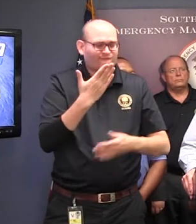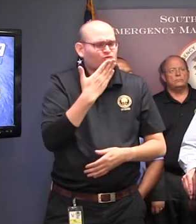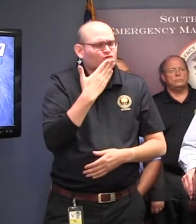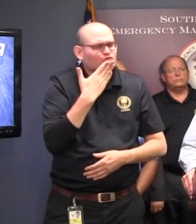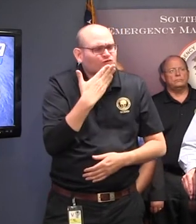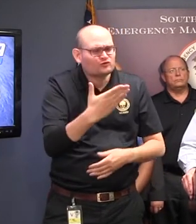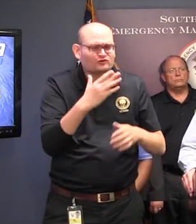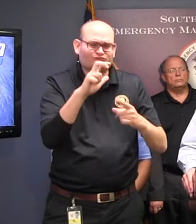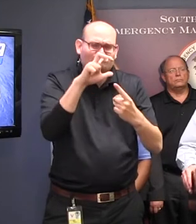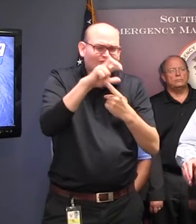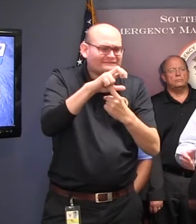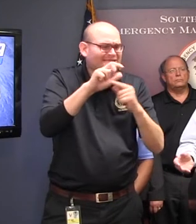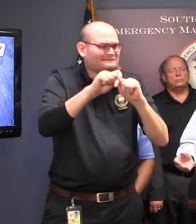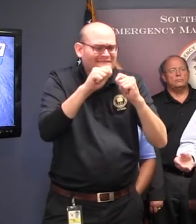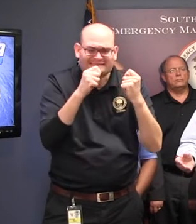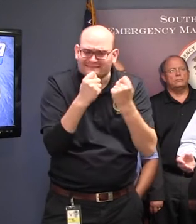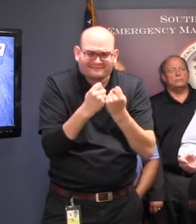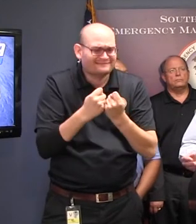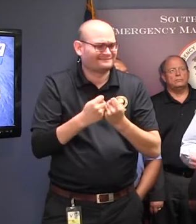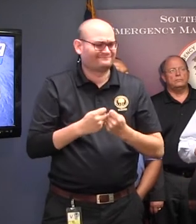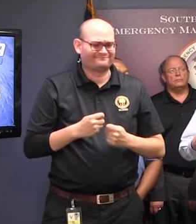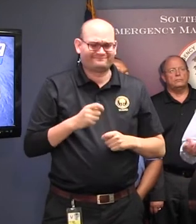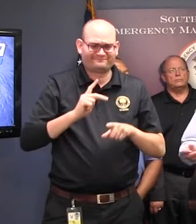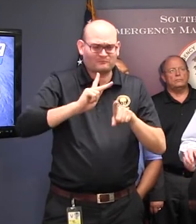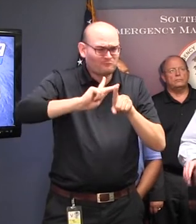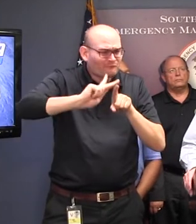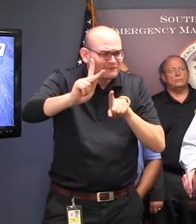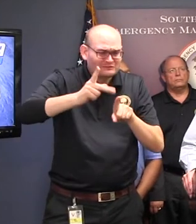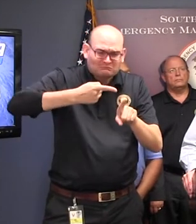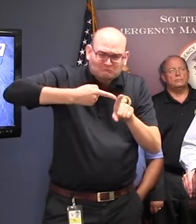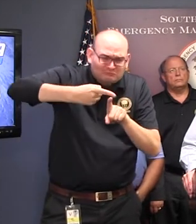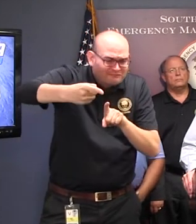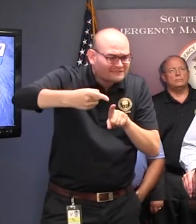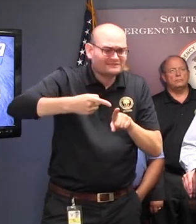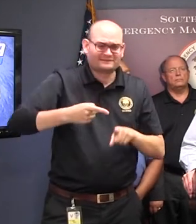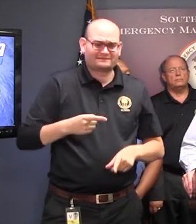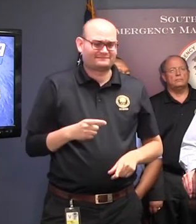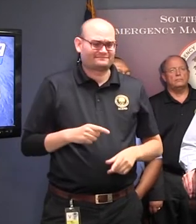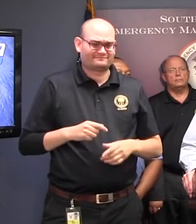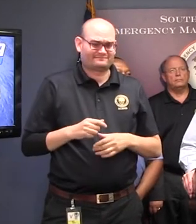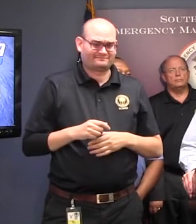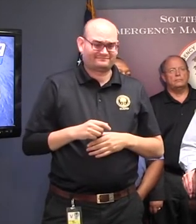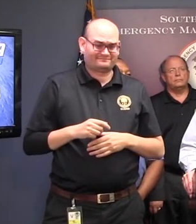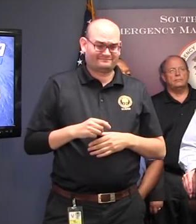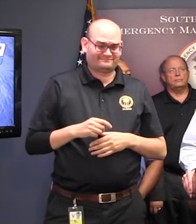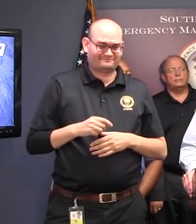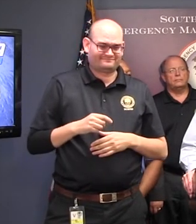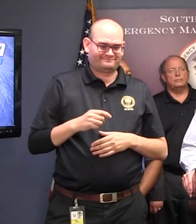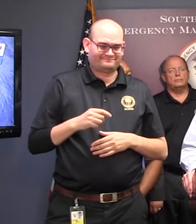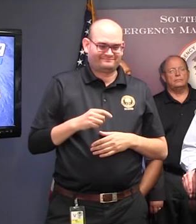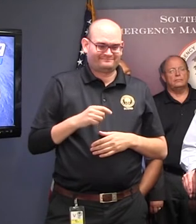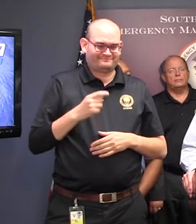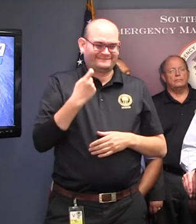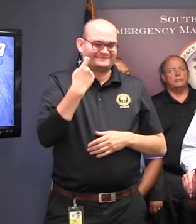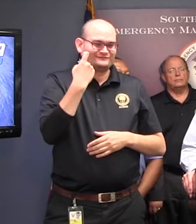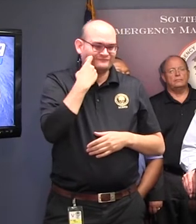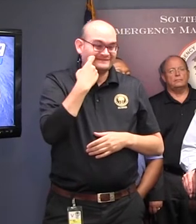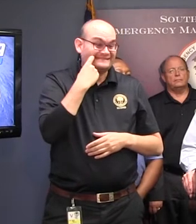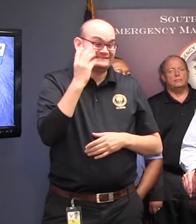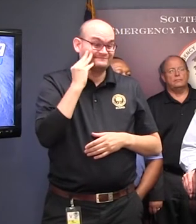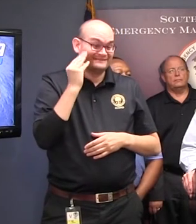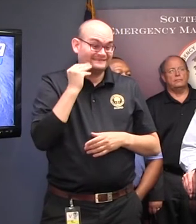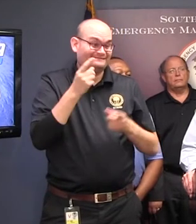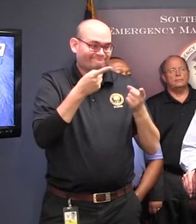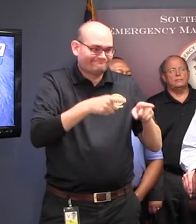that fortunately or unfortunately have had a lot of recent experience with these kind of things, both with a flood and a